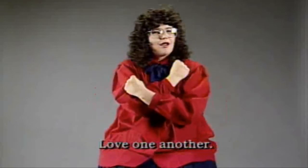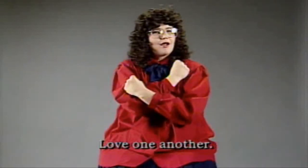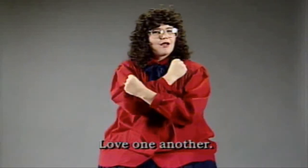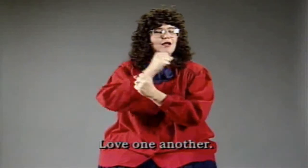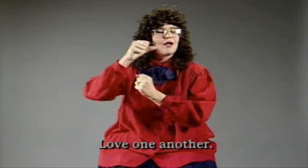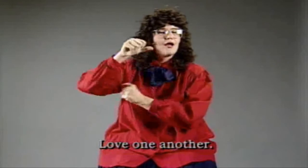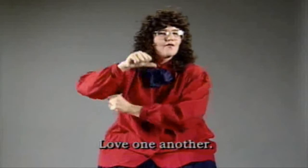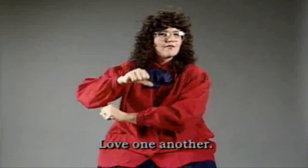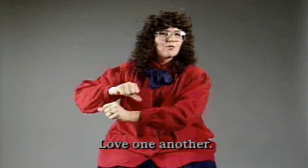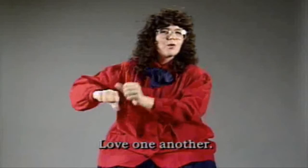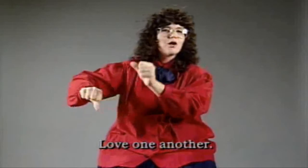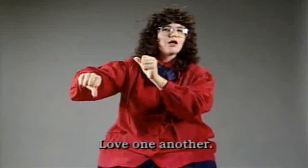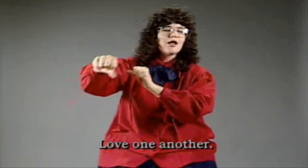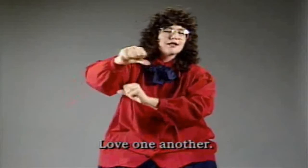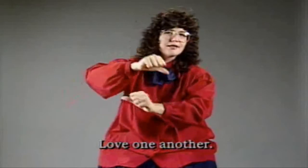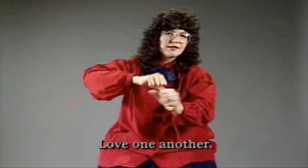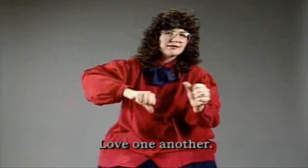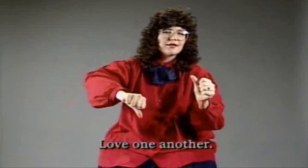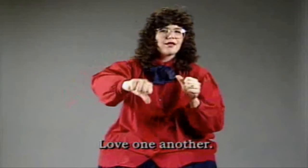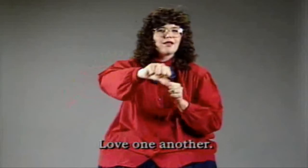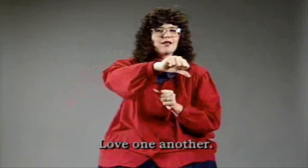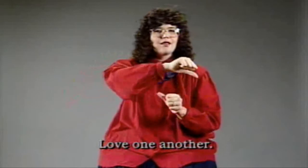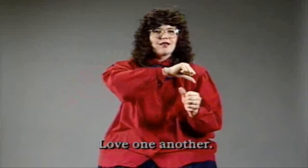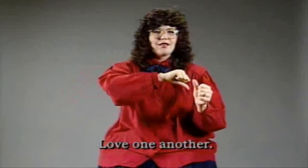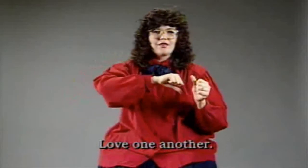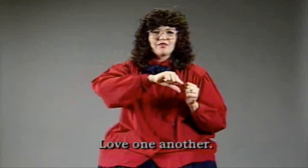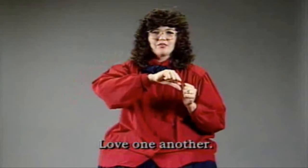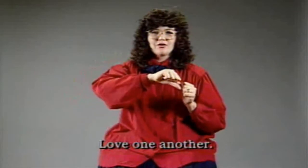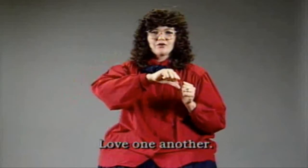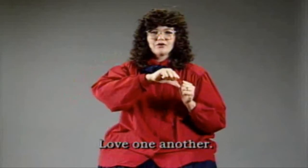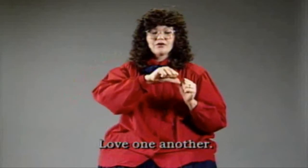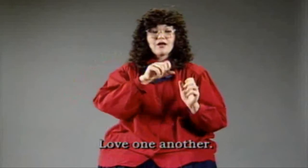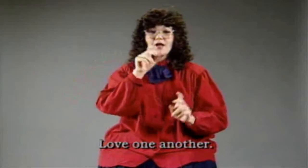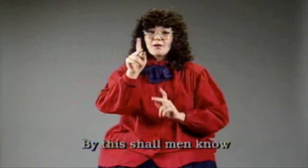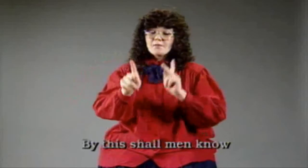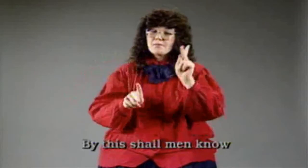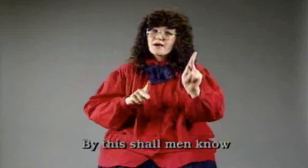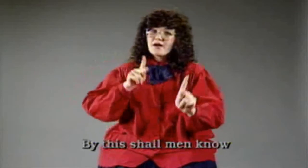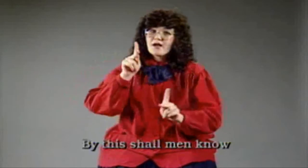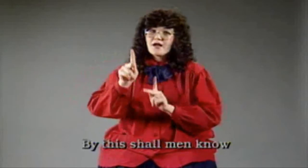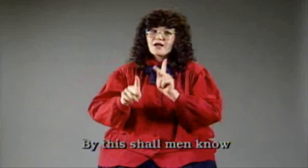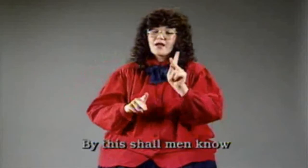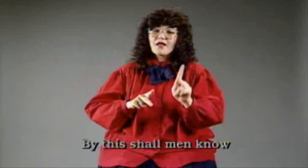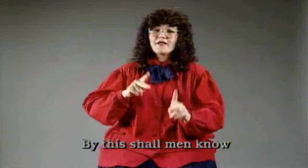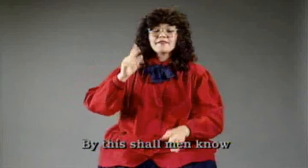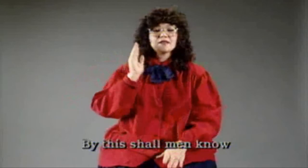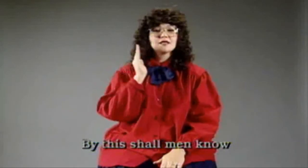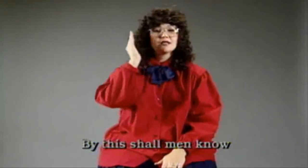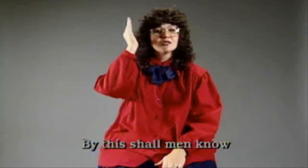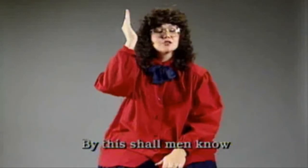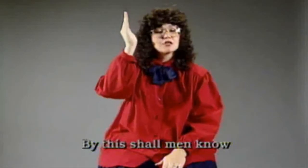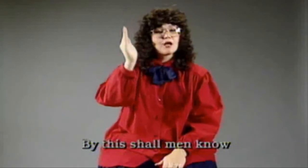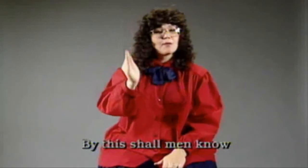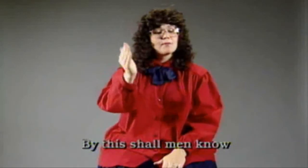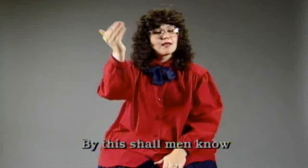love one another. For they shall